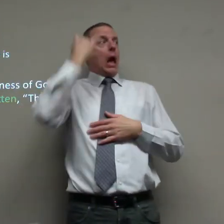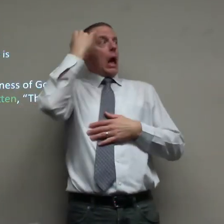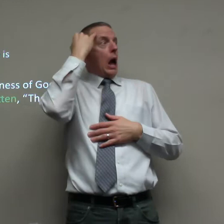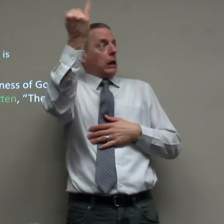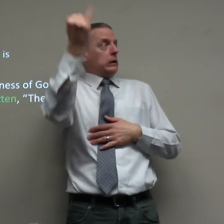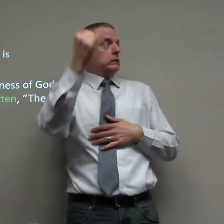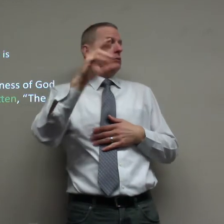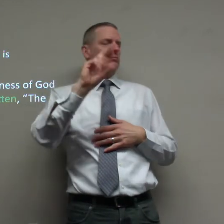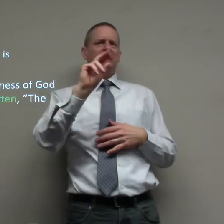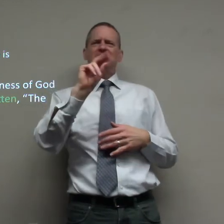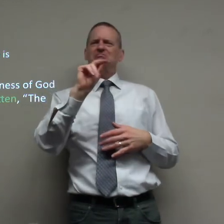my ideas